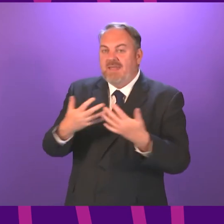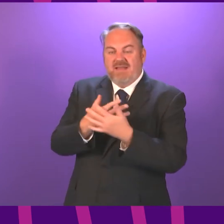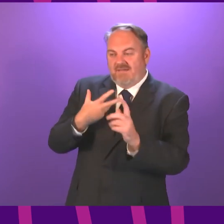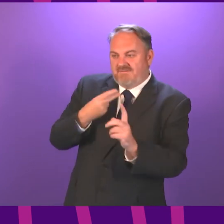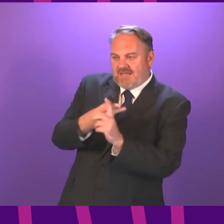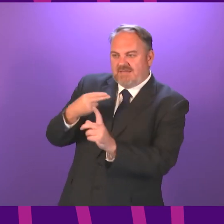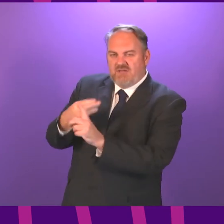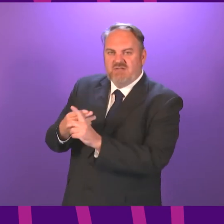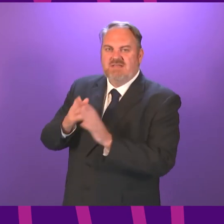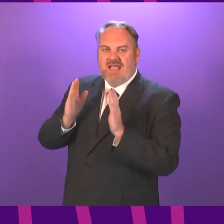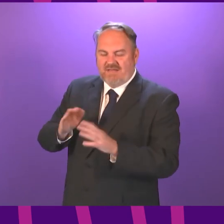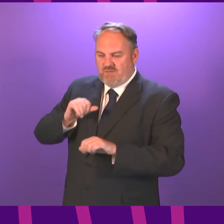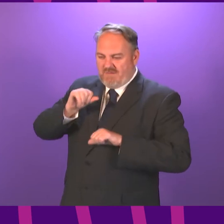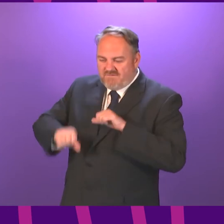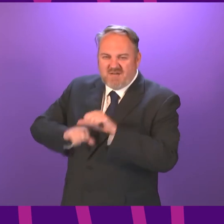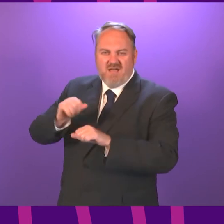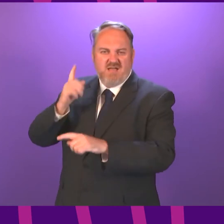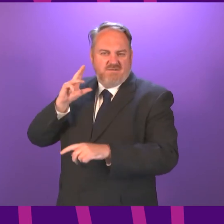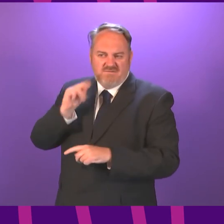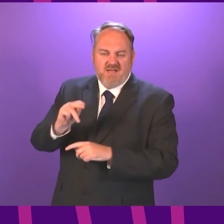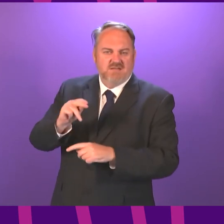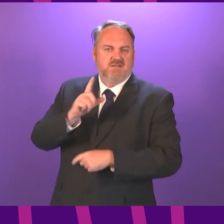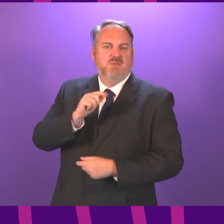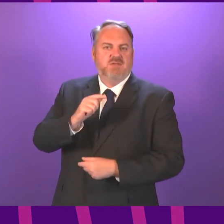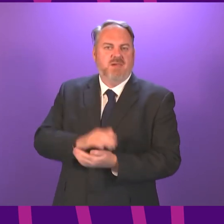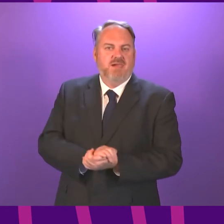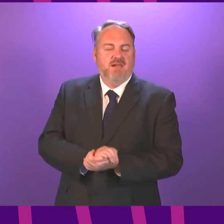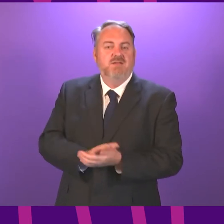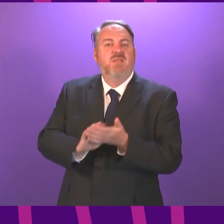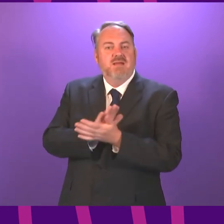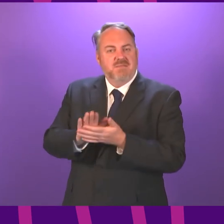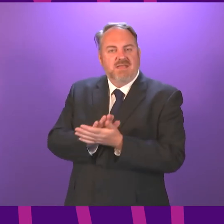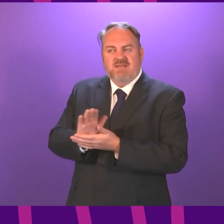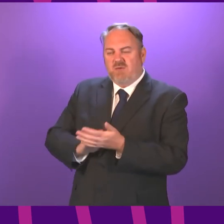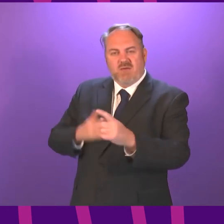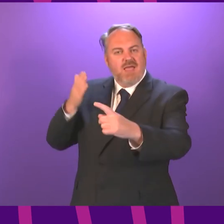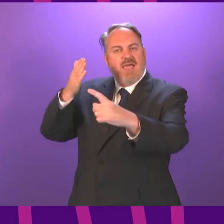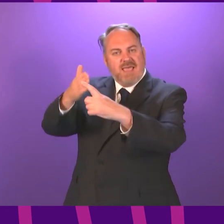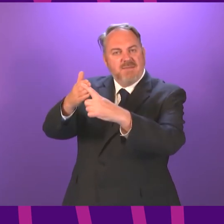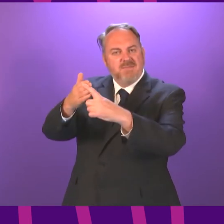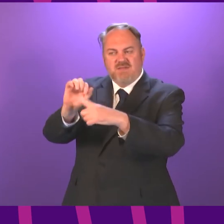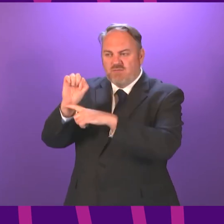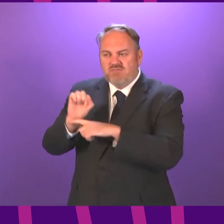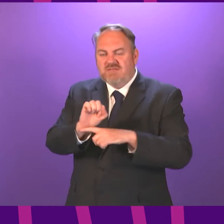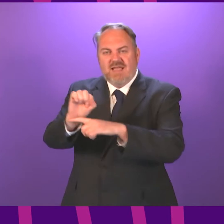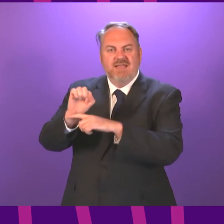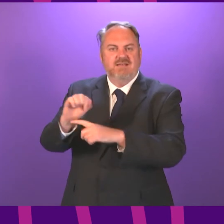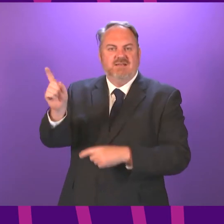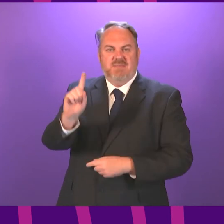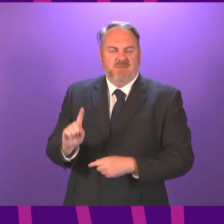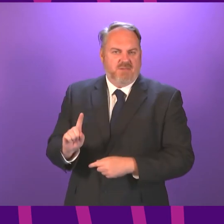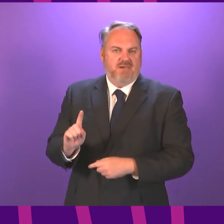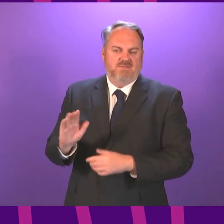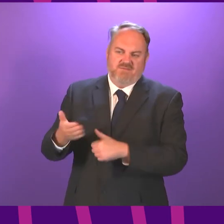can vaccinate people so that as many as possible get the added protection against serious illness as quickly as possible. Now,